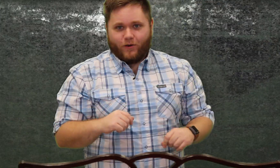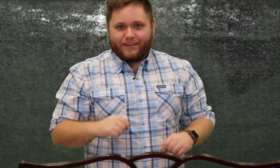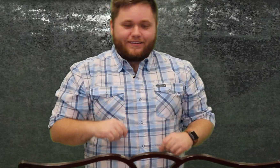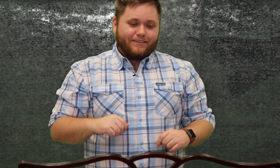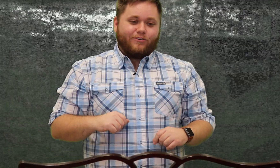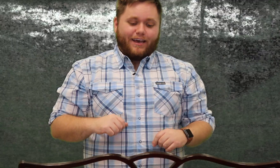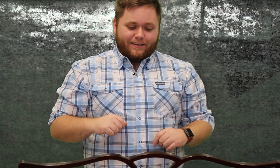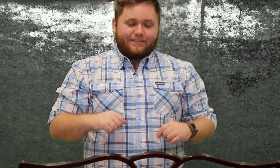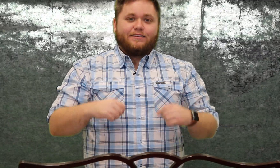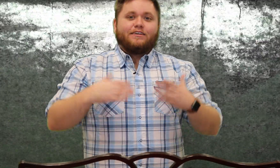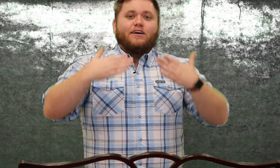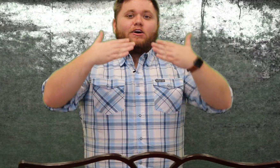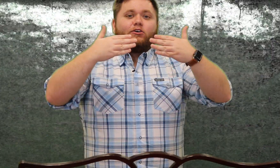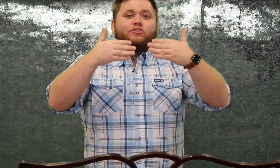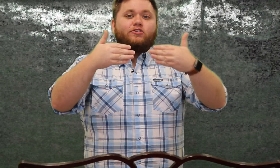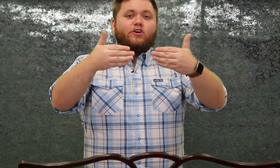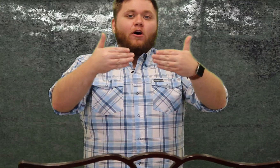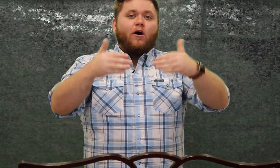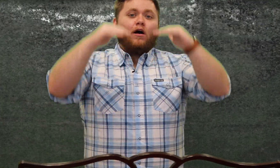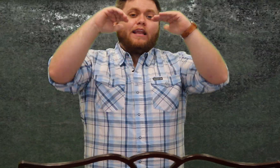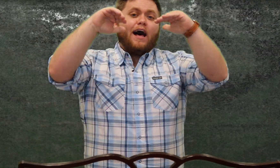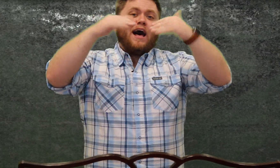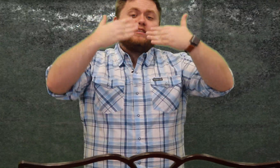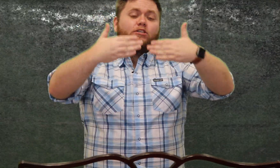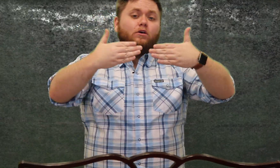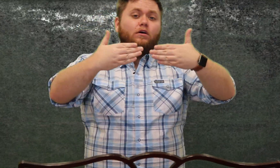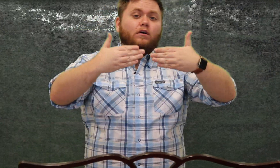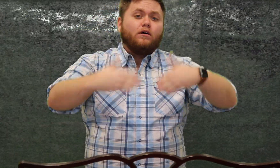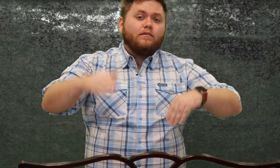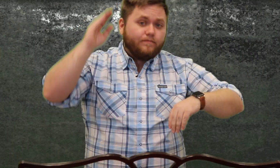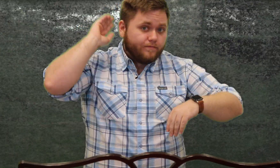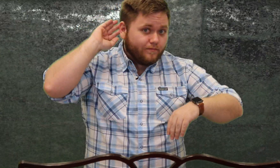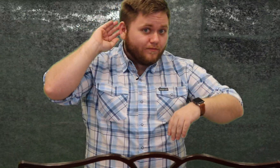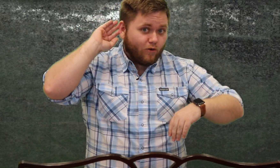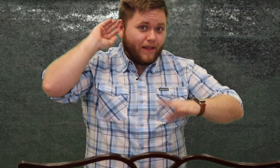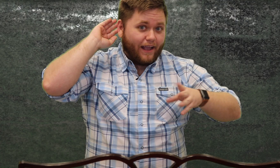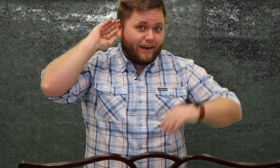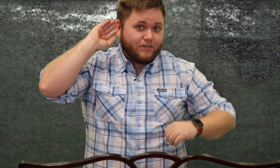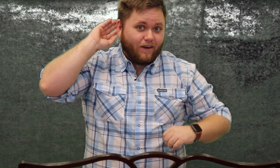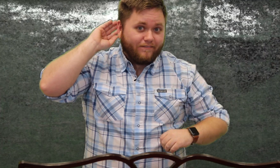point okay so la so we're playing again i'm sorry